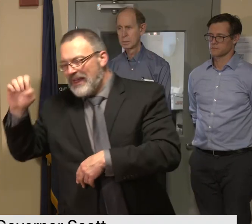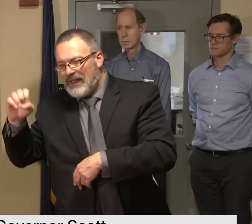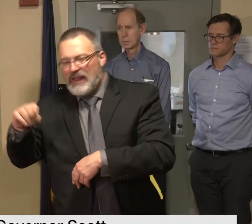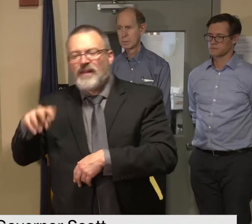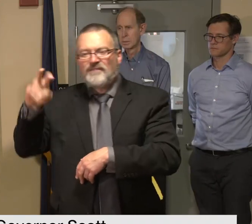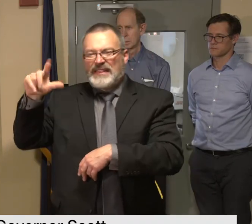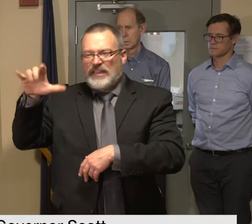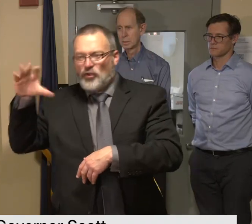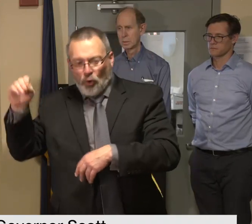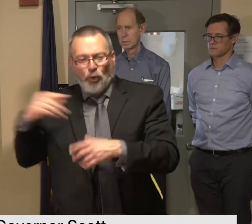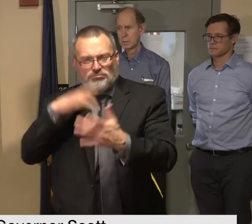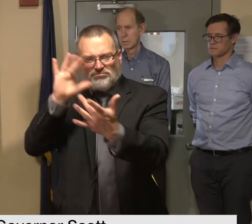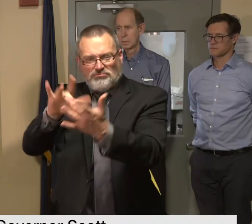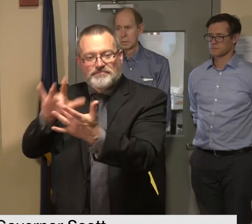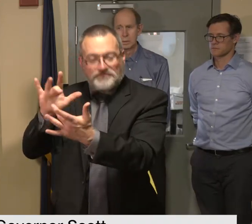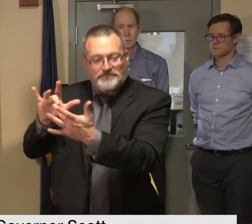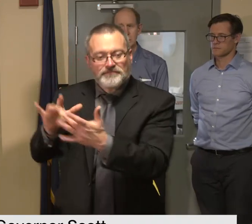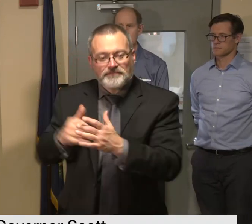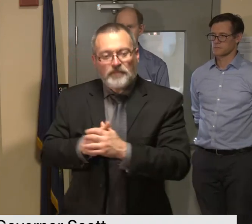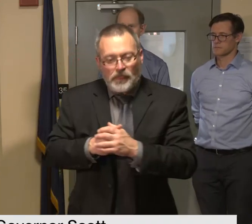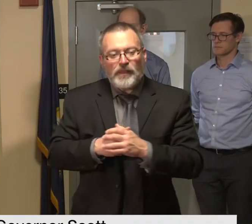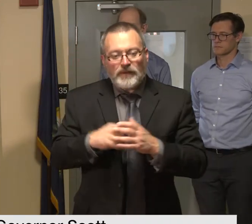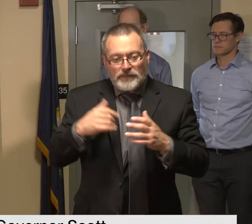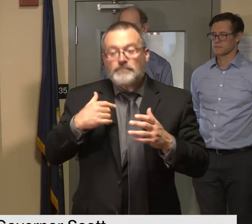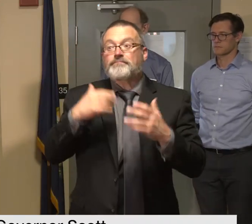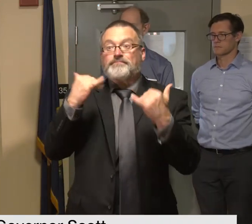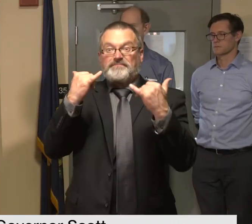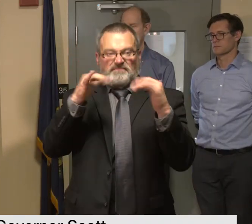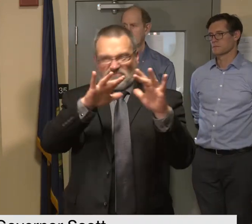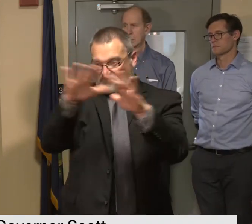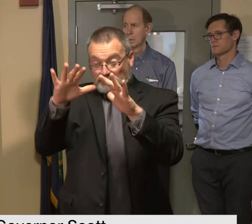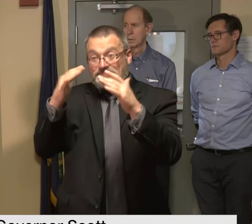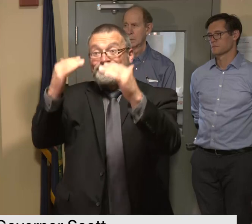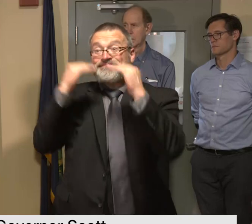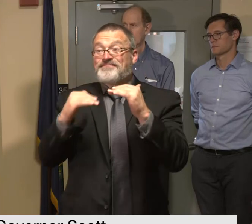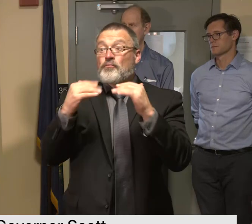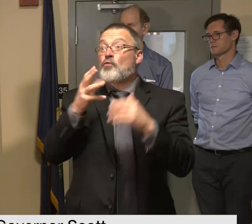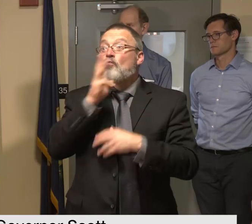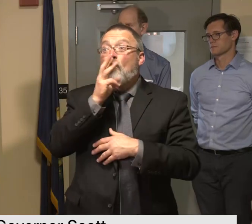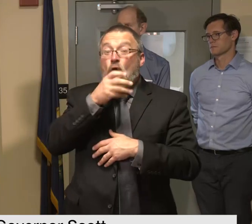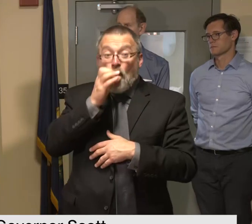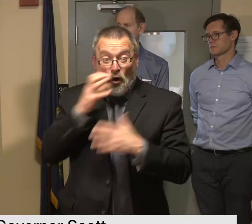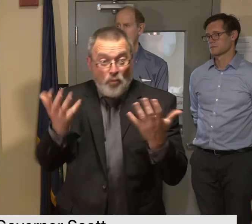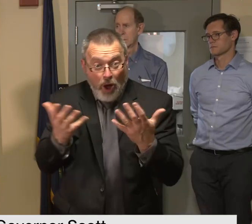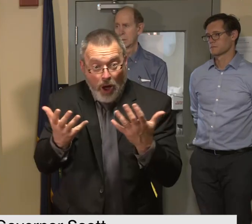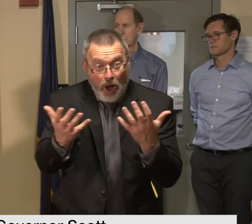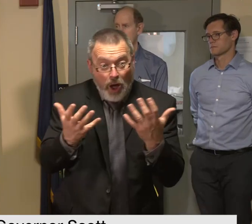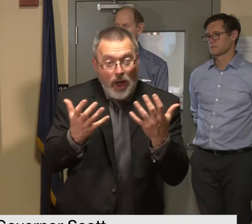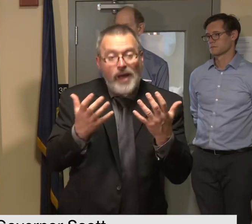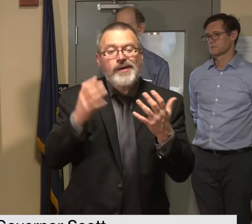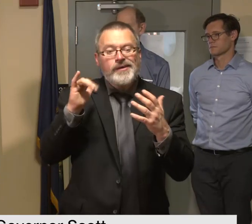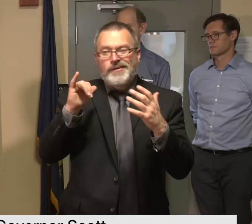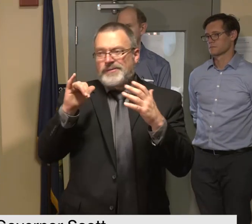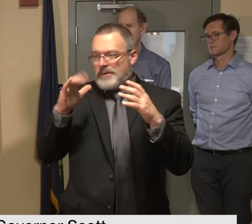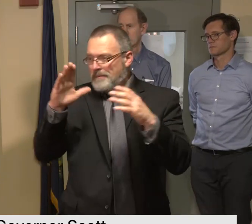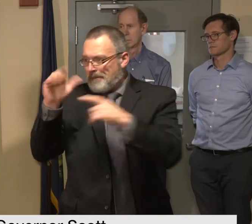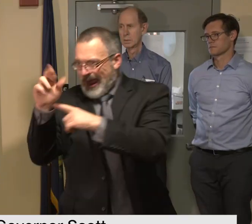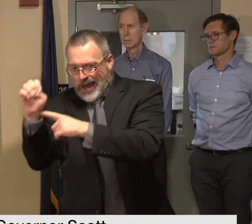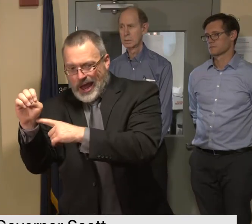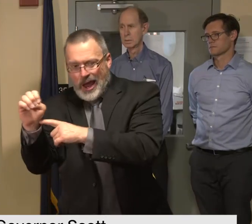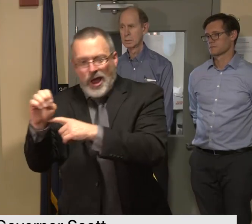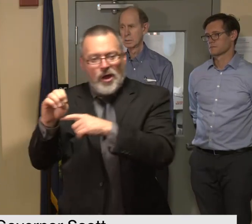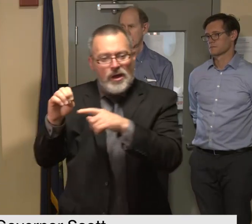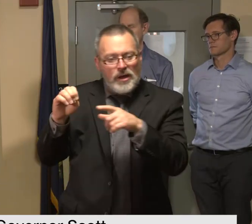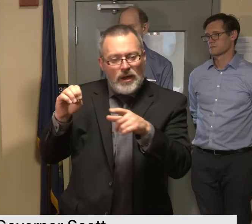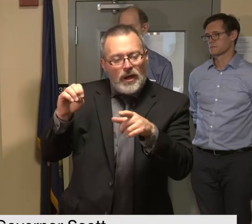program staff have concluded proactive outreach currently barry city lindenville barnet